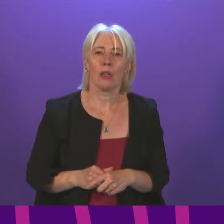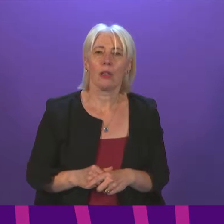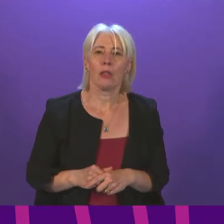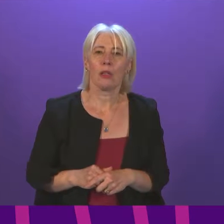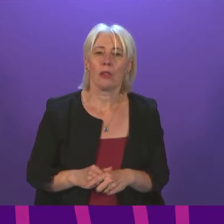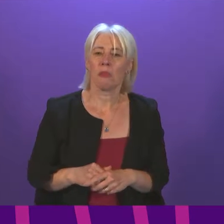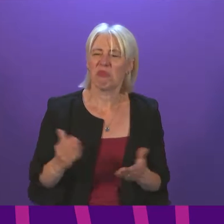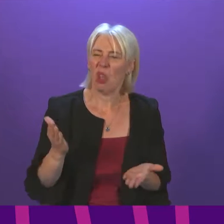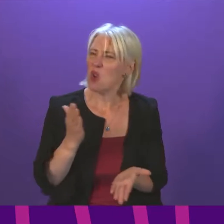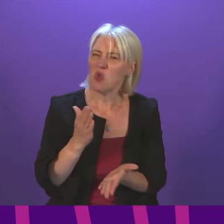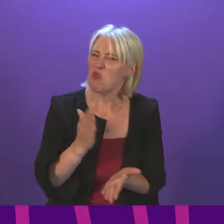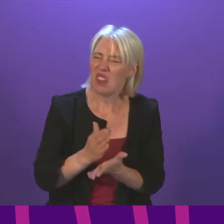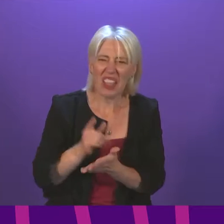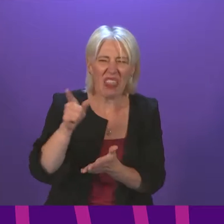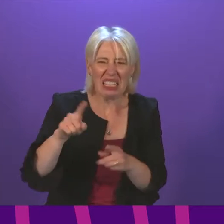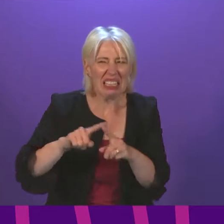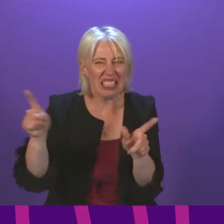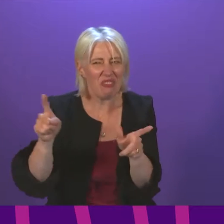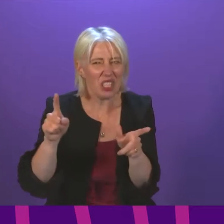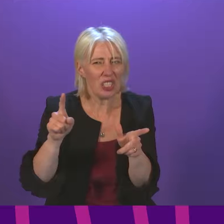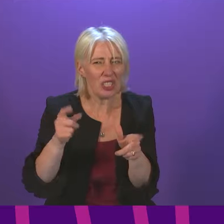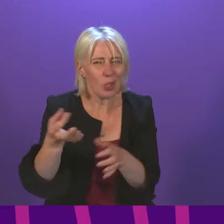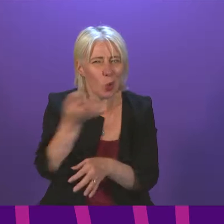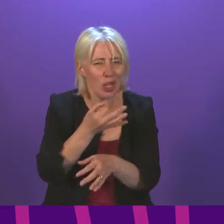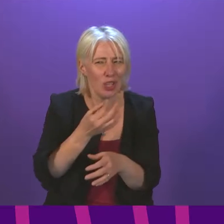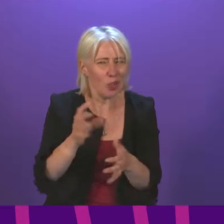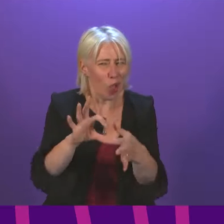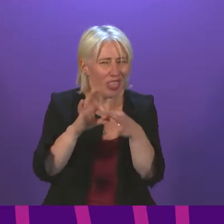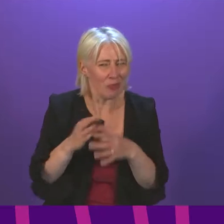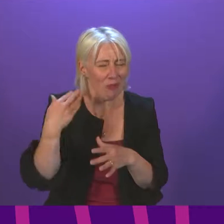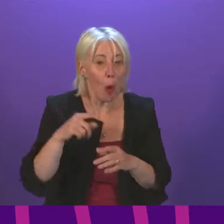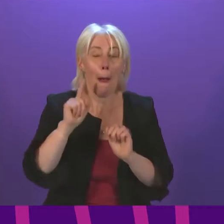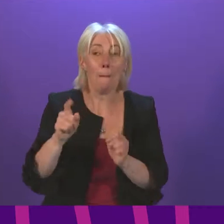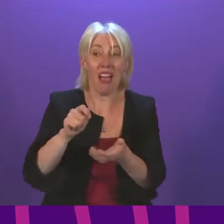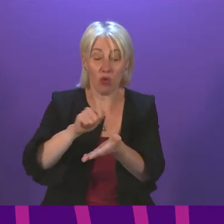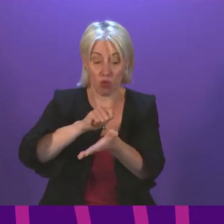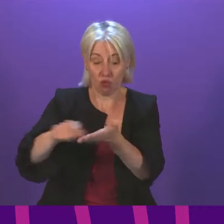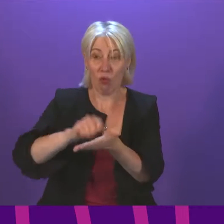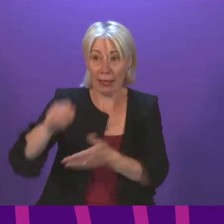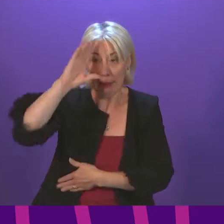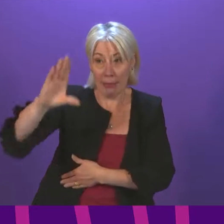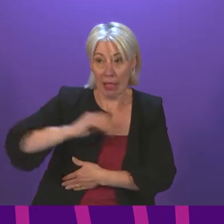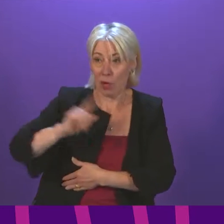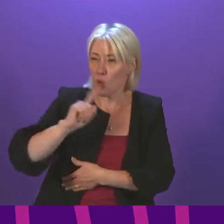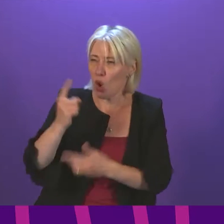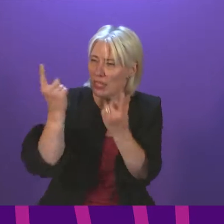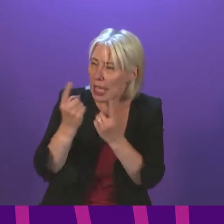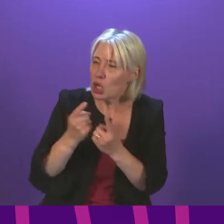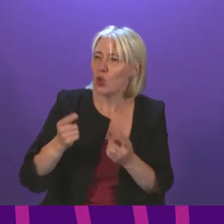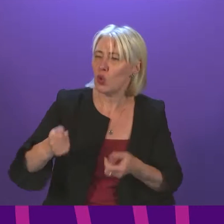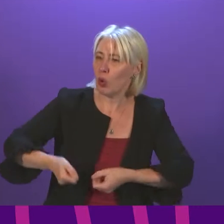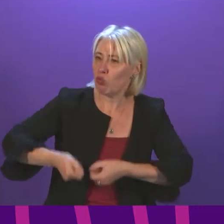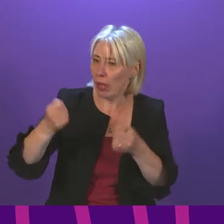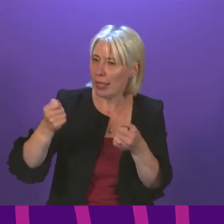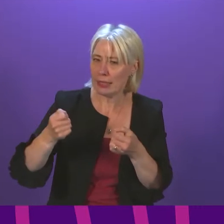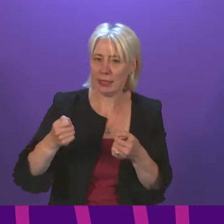It's not really related to the questions which he had before me, but I would say to the member, if he wants to write to me with the issues that he's raised, and to the extent that it's possible